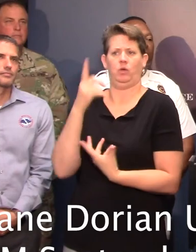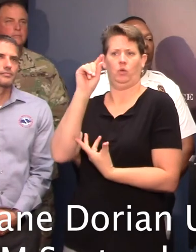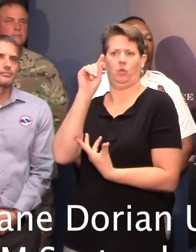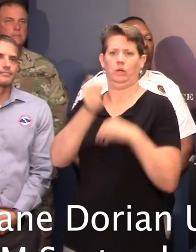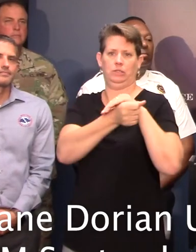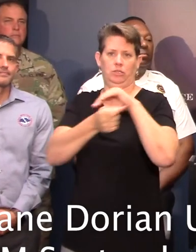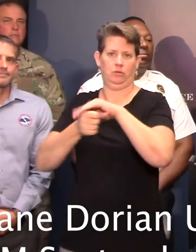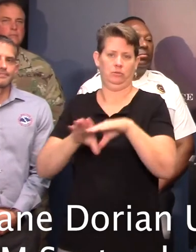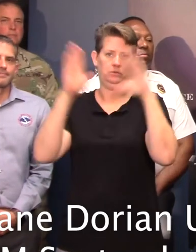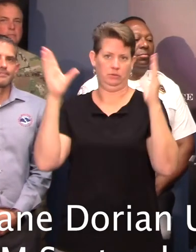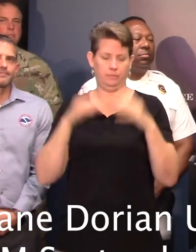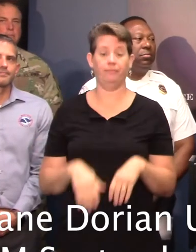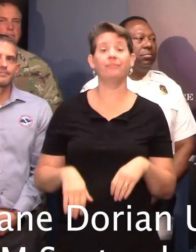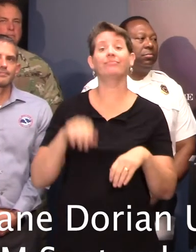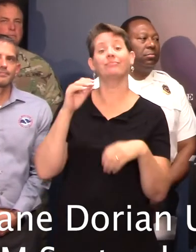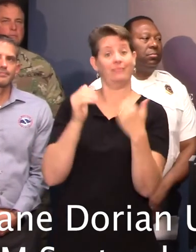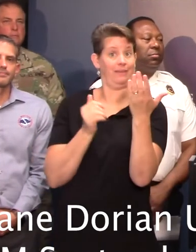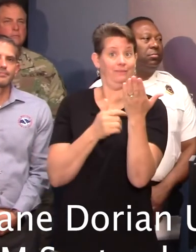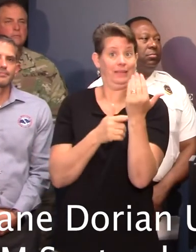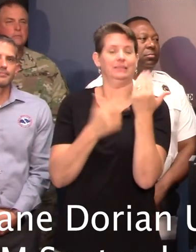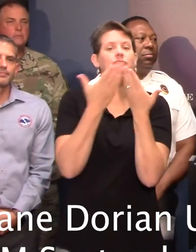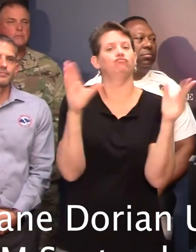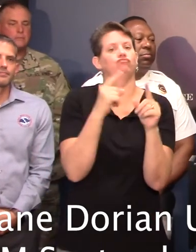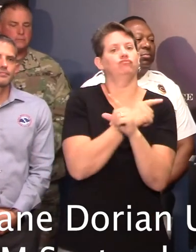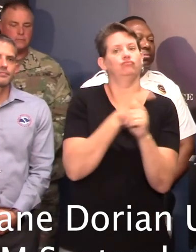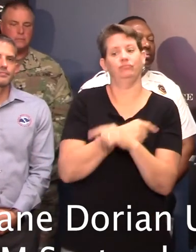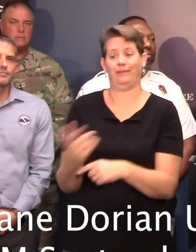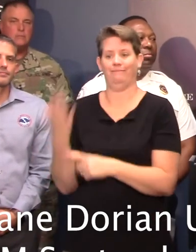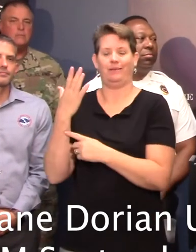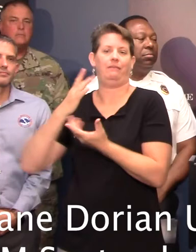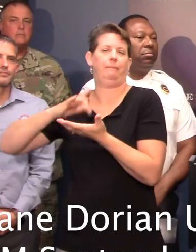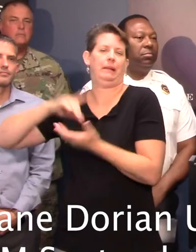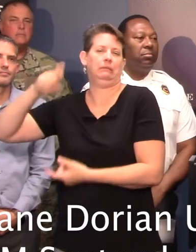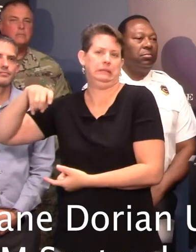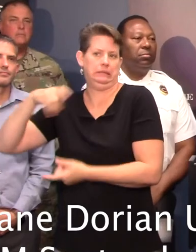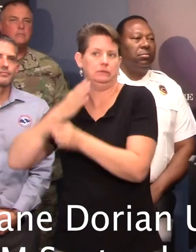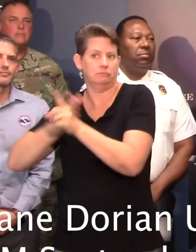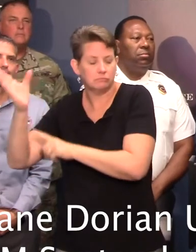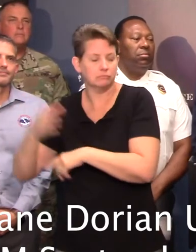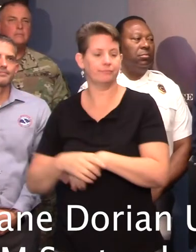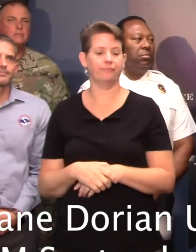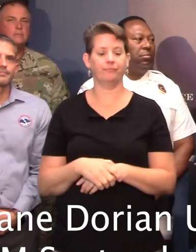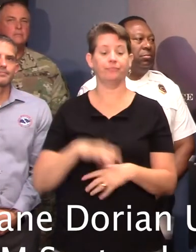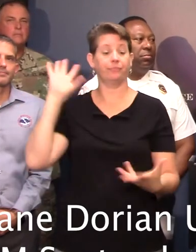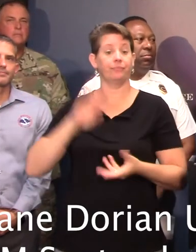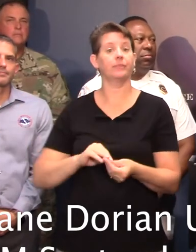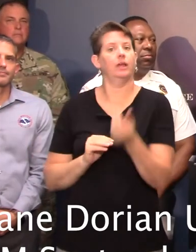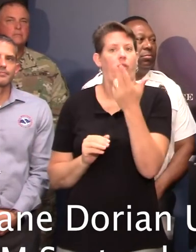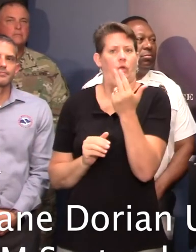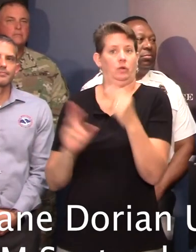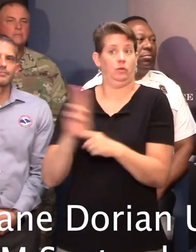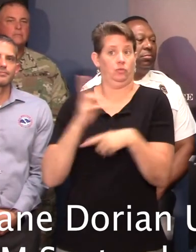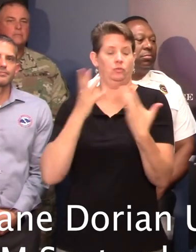state, including 15 general population shelters and five medical needs shelters. Of these shelters, 13 are utilizing school